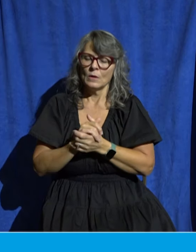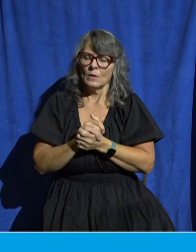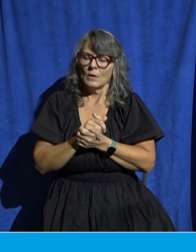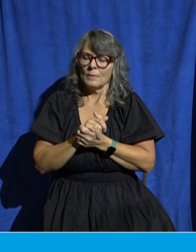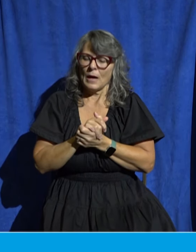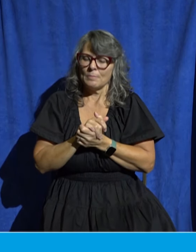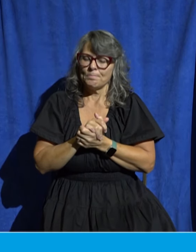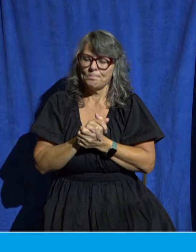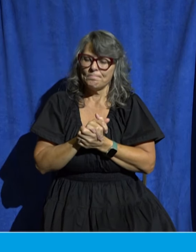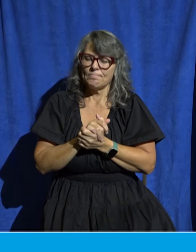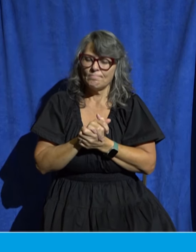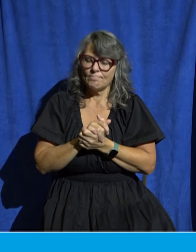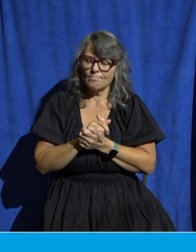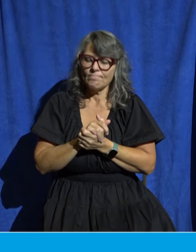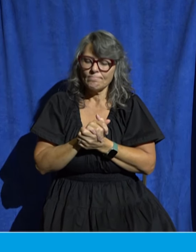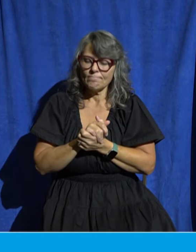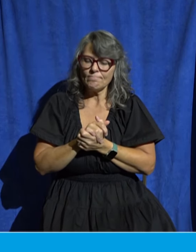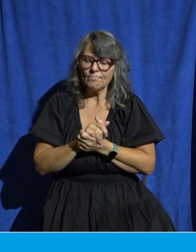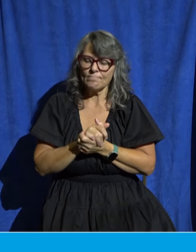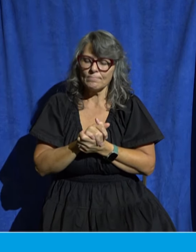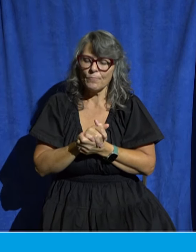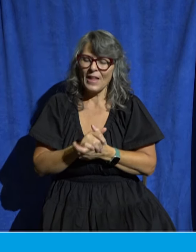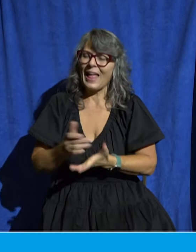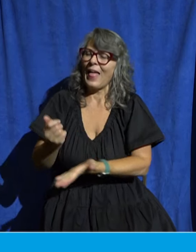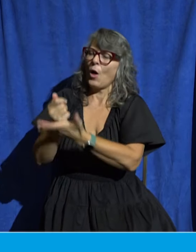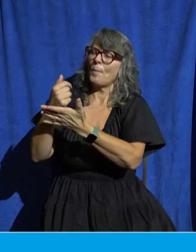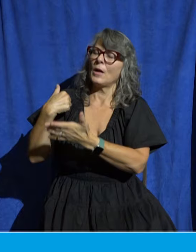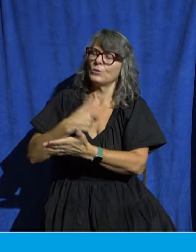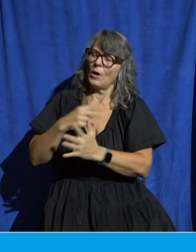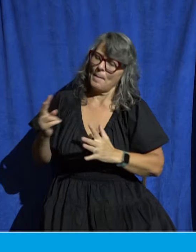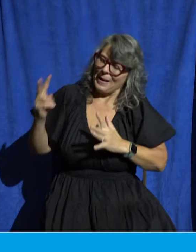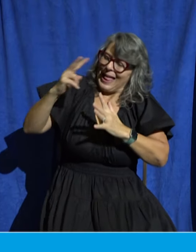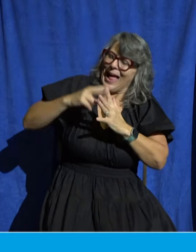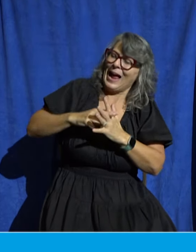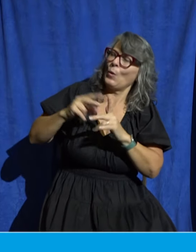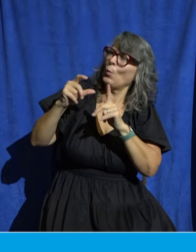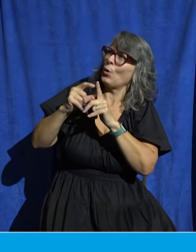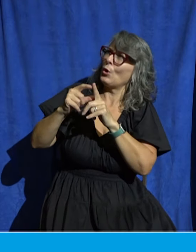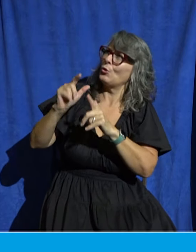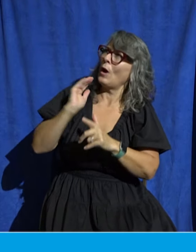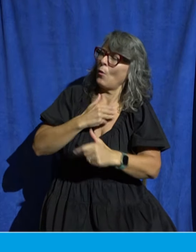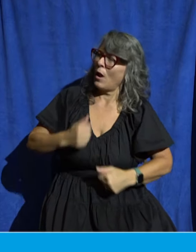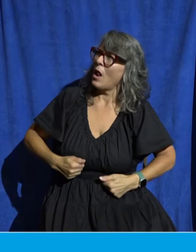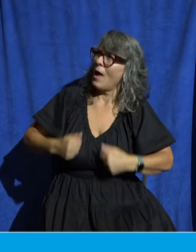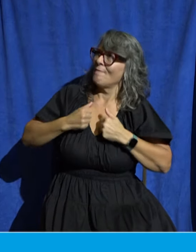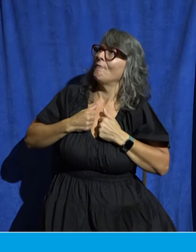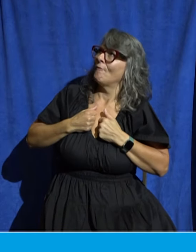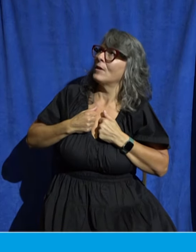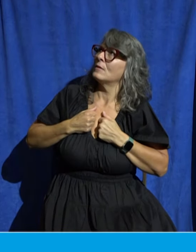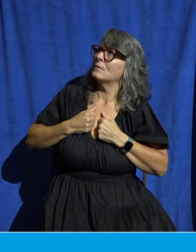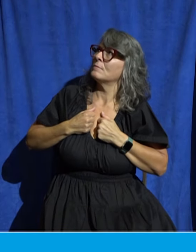today in the ways that you intend for us. We love you, and we pray this all in Jesus' name, and we all said together,